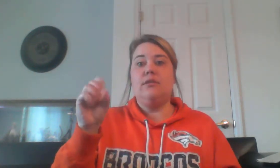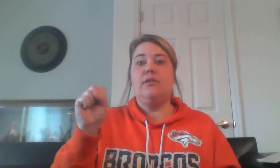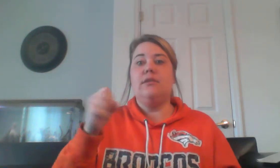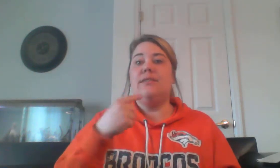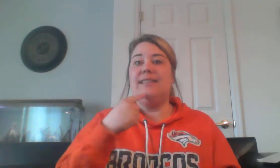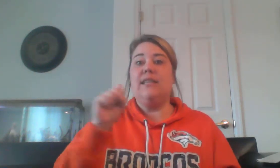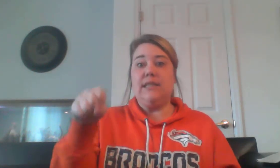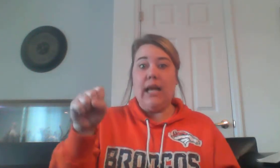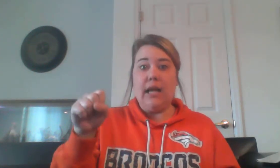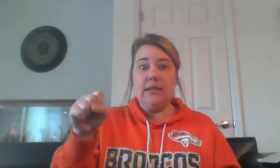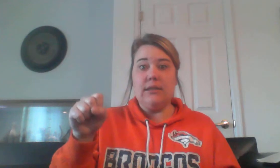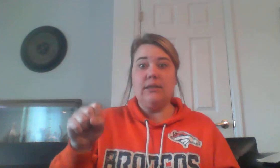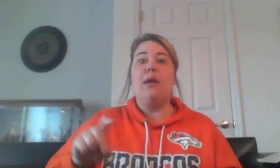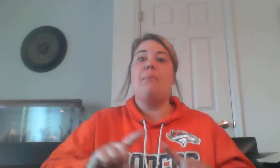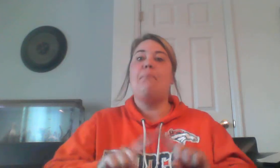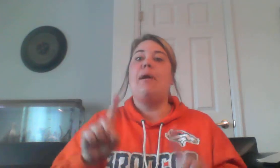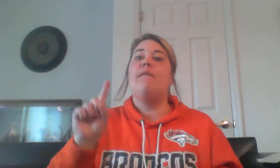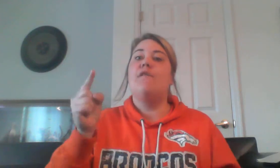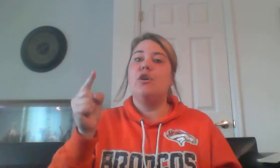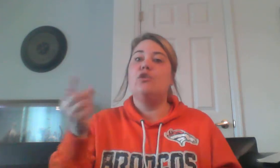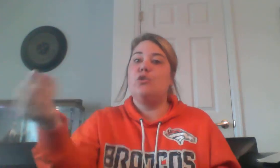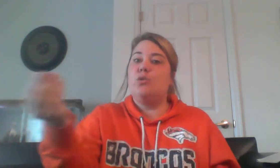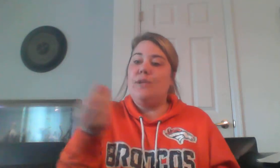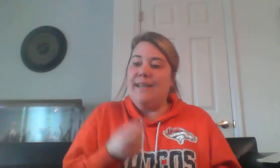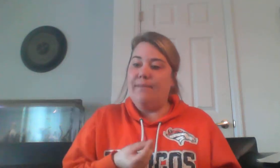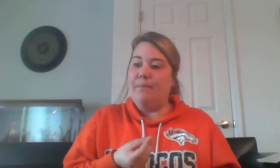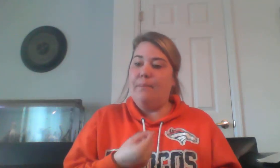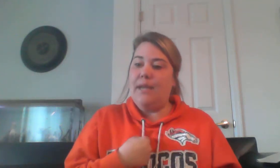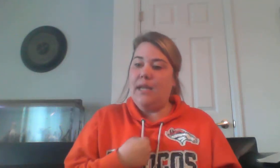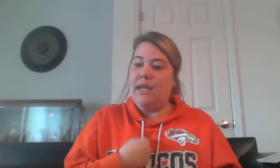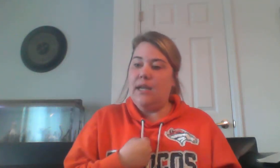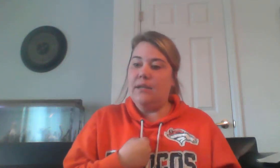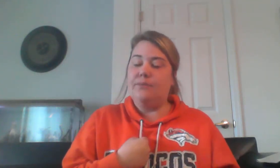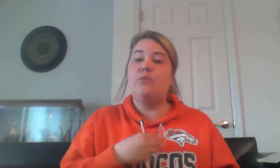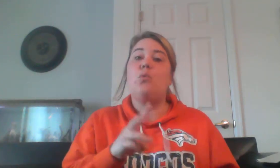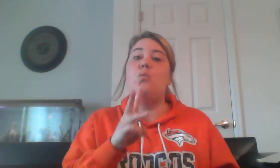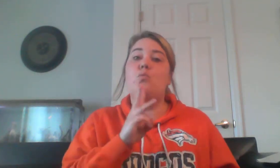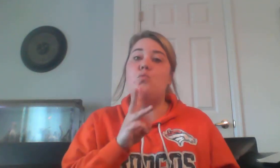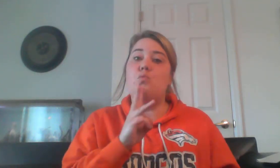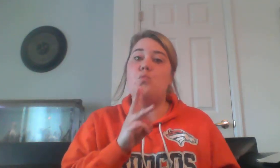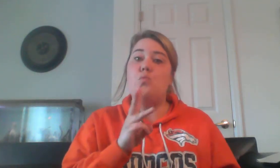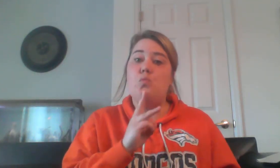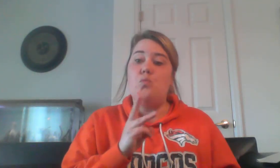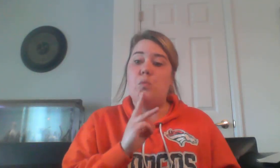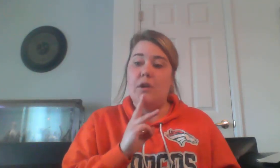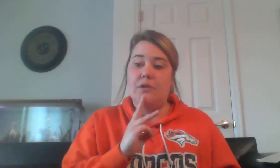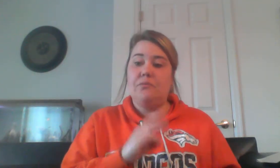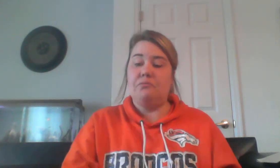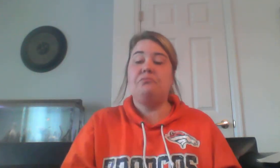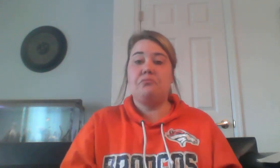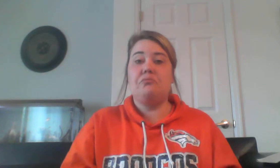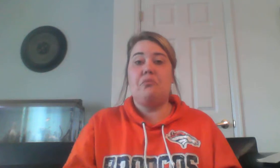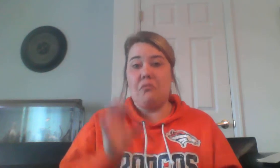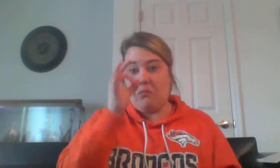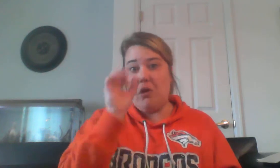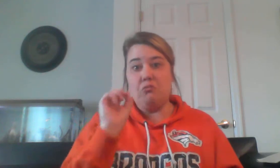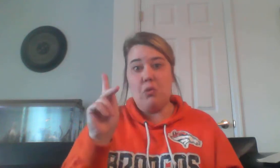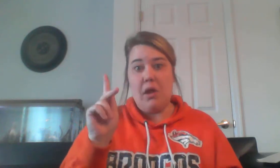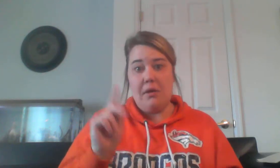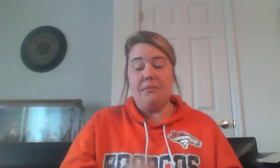repair and protect sensitive teeth. Exposed, and it can cause pain in some people's teeth. As long as they brush twice a day, every